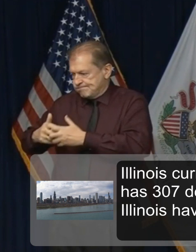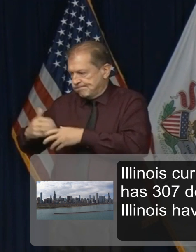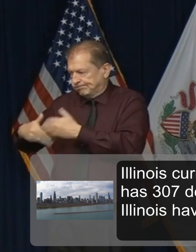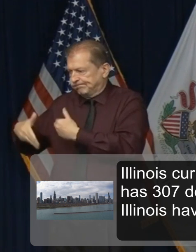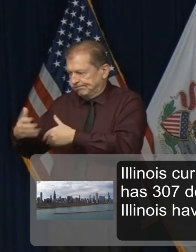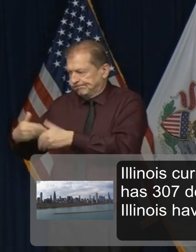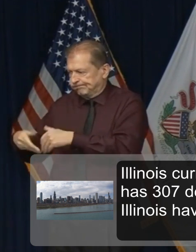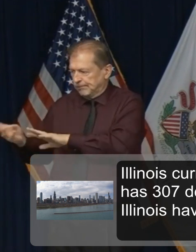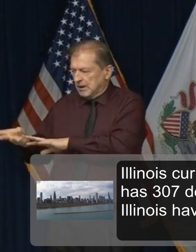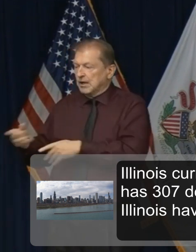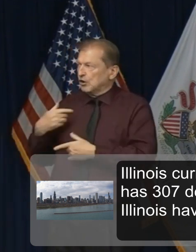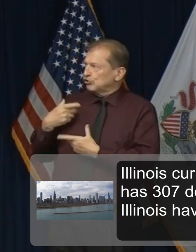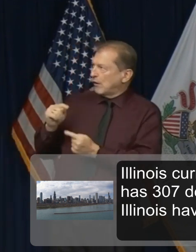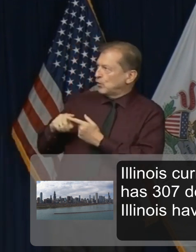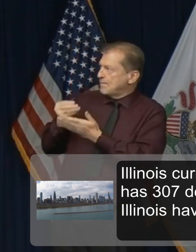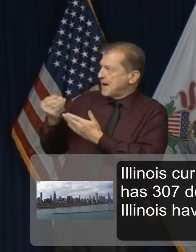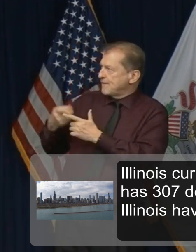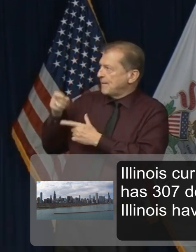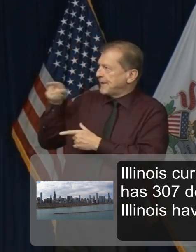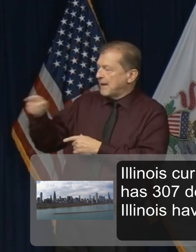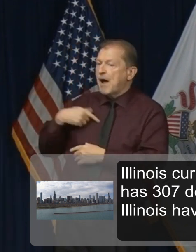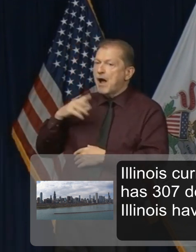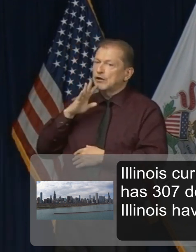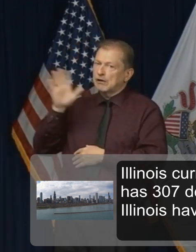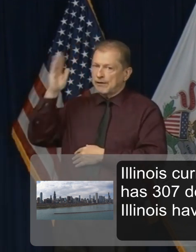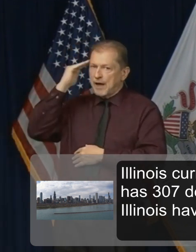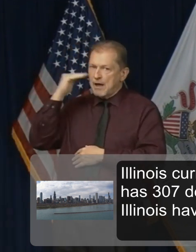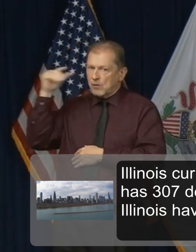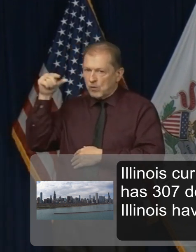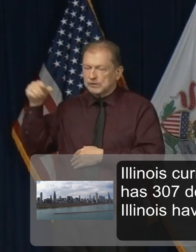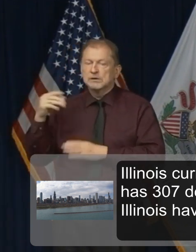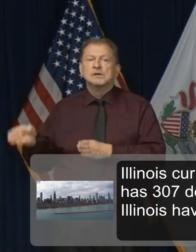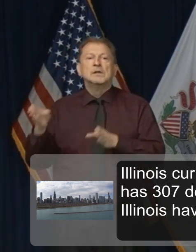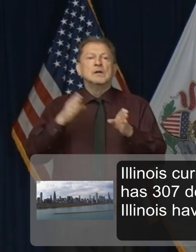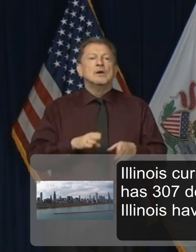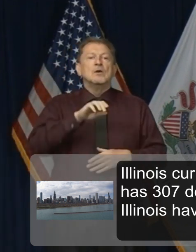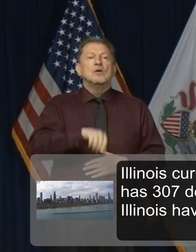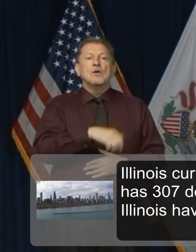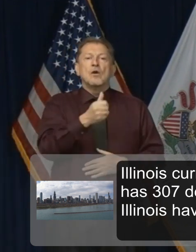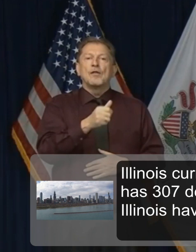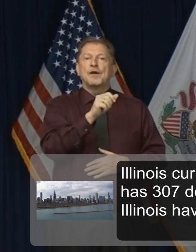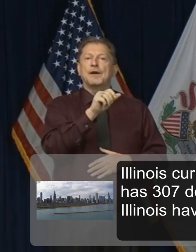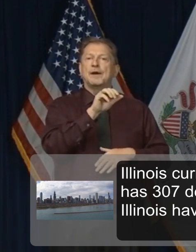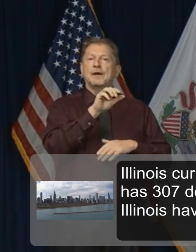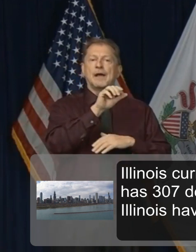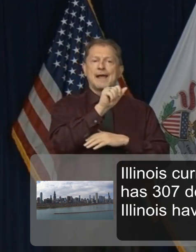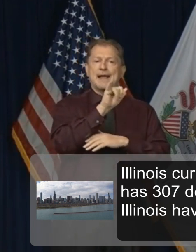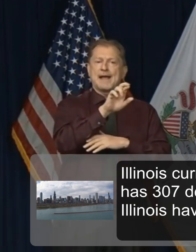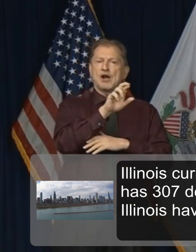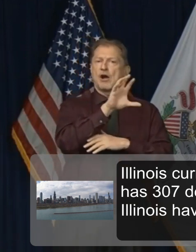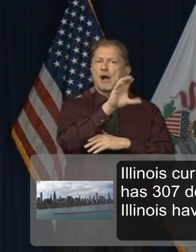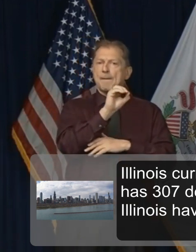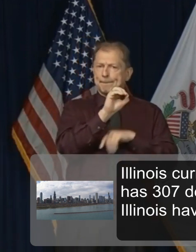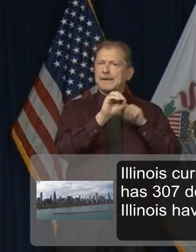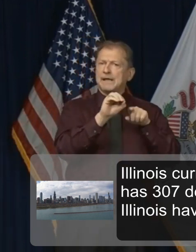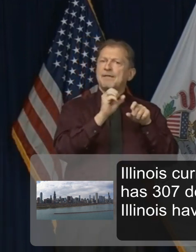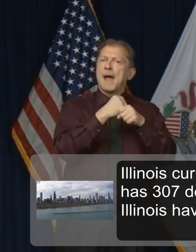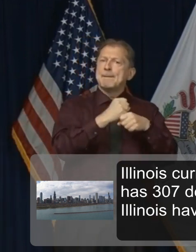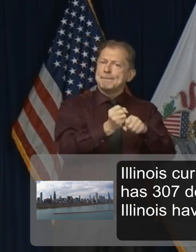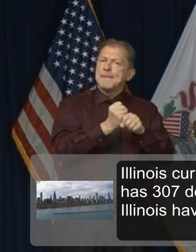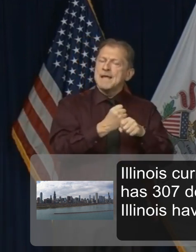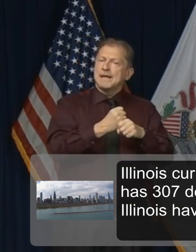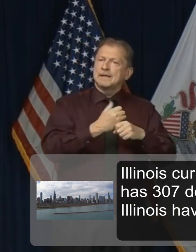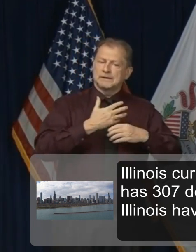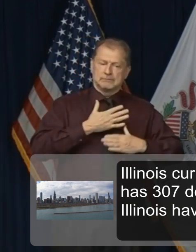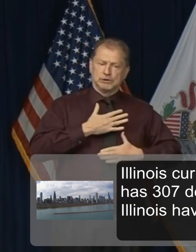those ventilators if we can. I've talked to the head of Viere, a company that's based here in Illinois that makes ventilators. So we're doing everything we